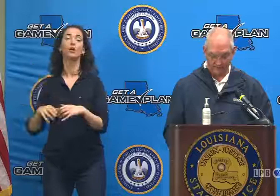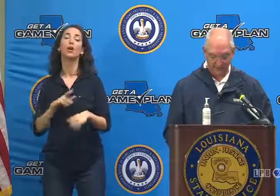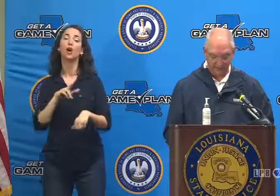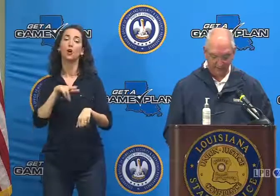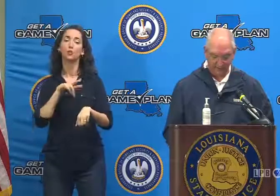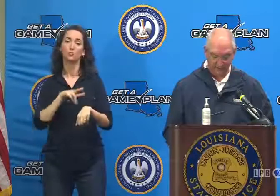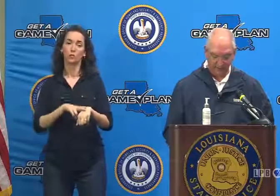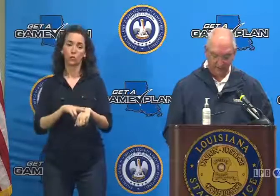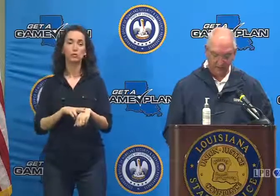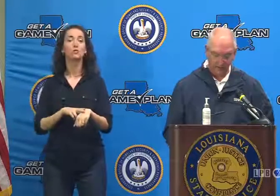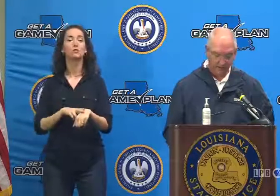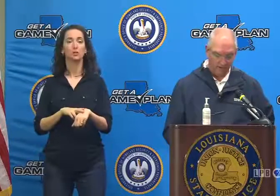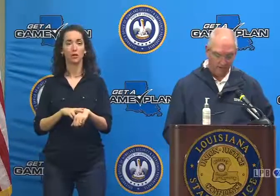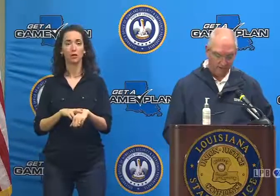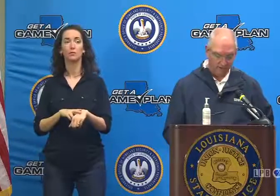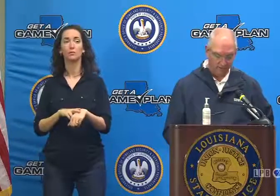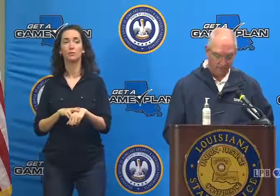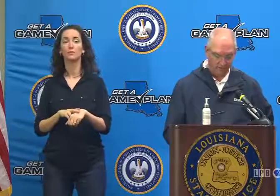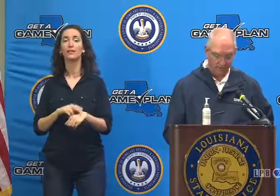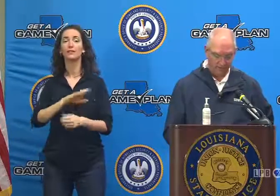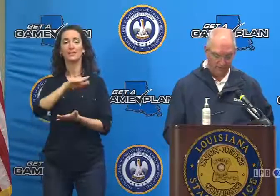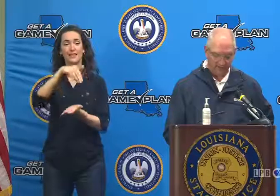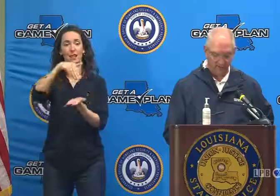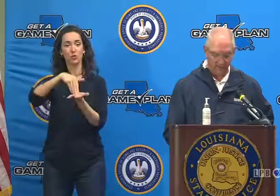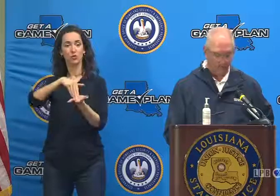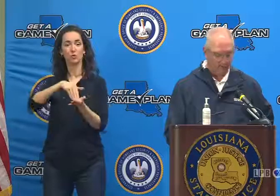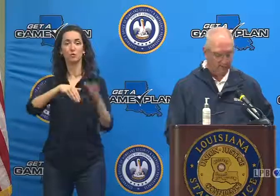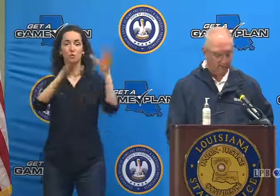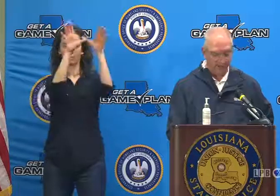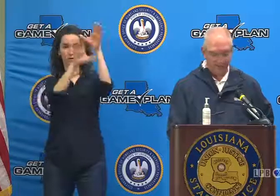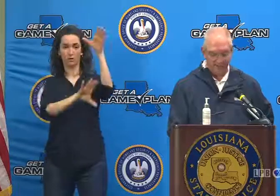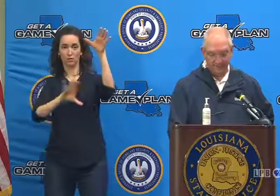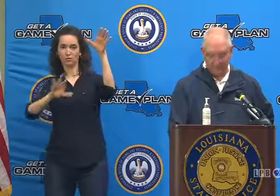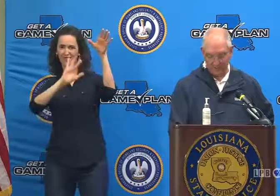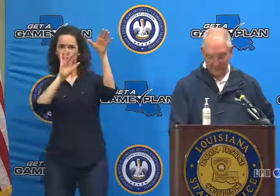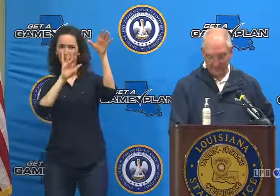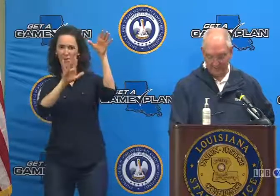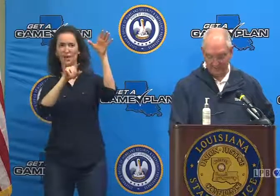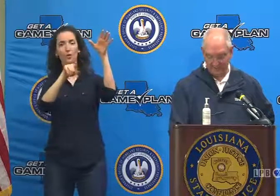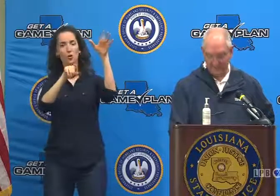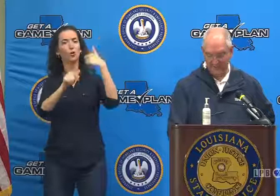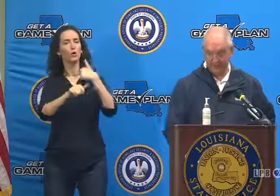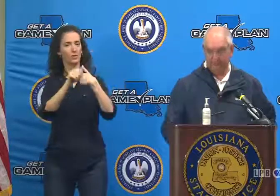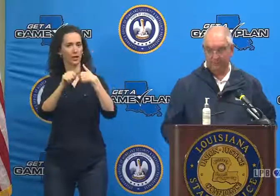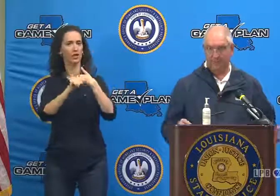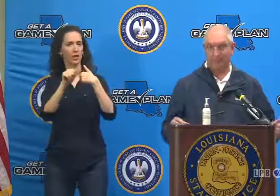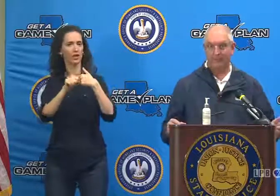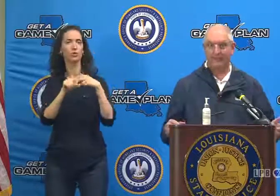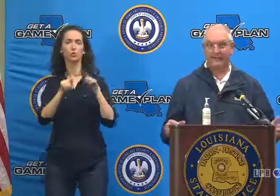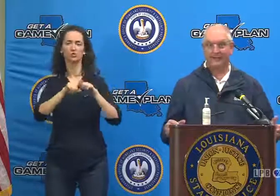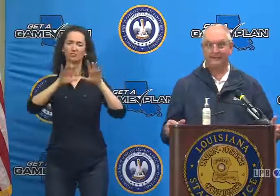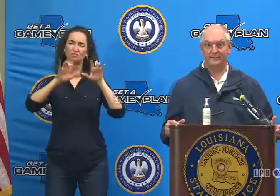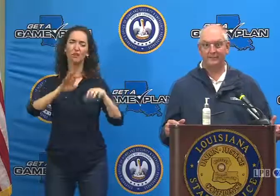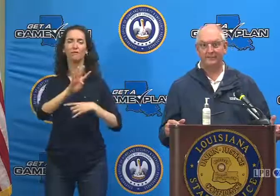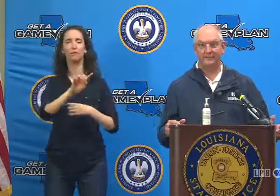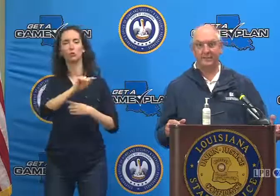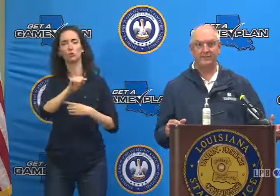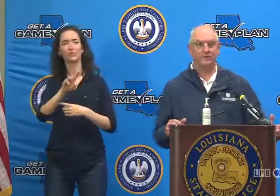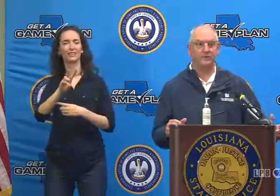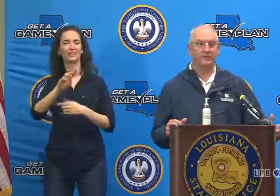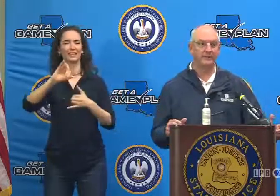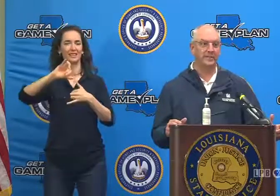of excessive rainfall through central Louisiana as well, four to six inches. The bottom line is